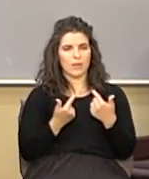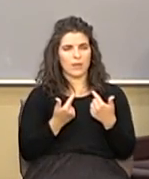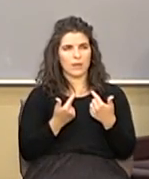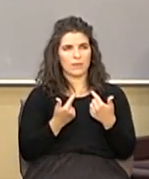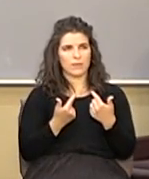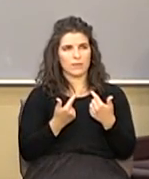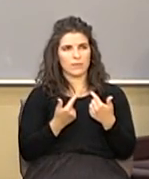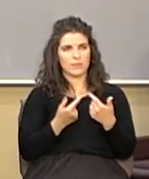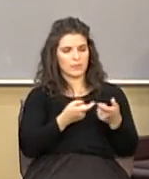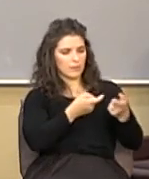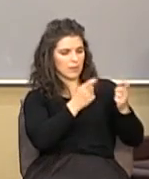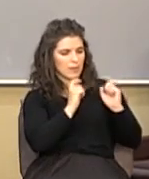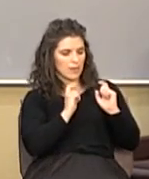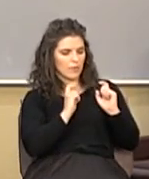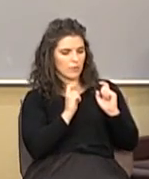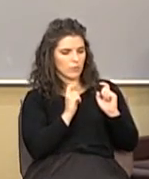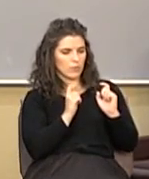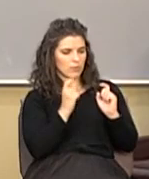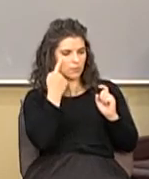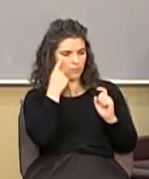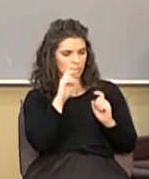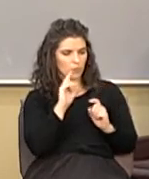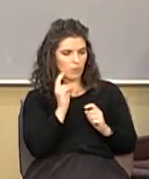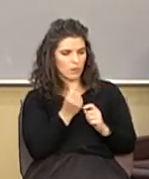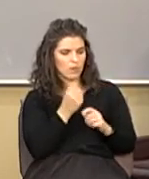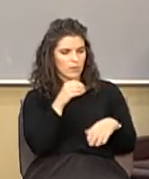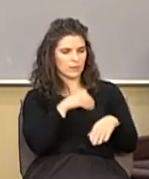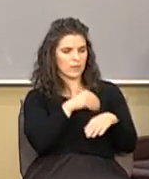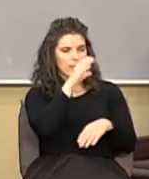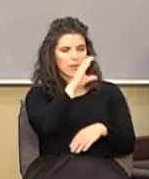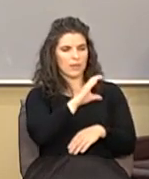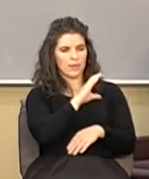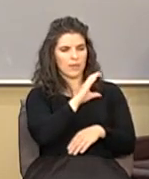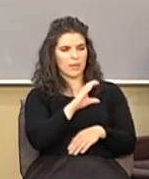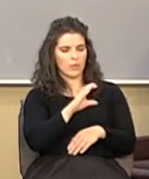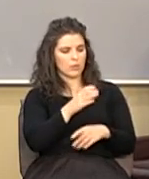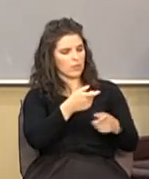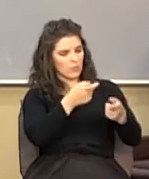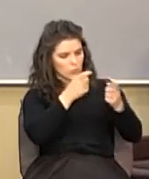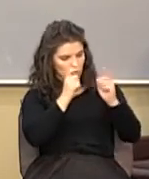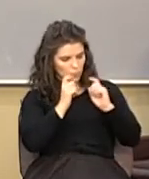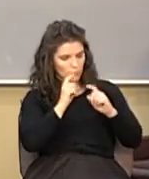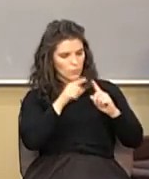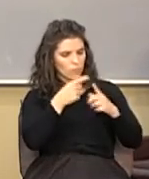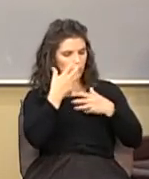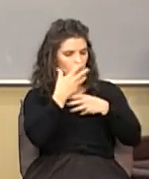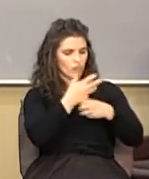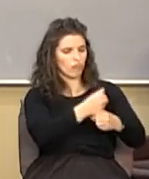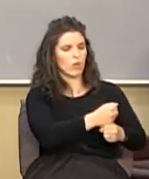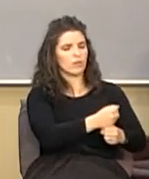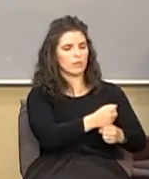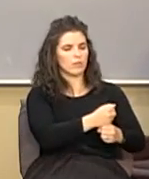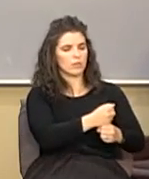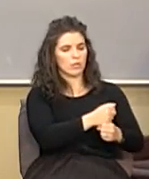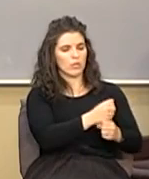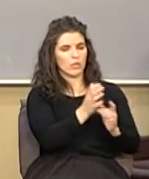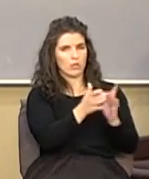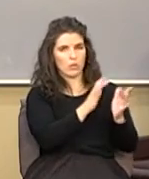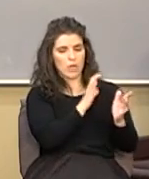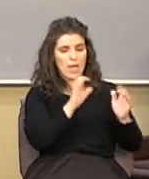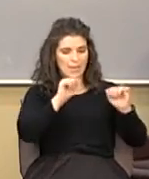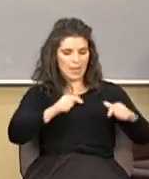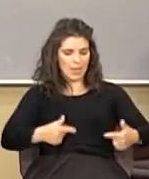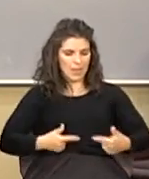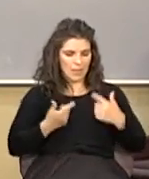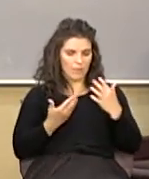he gave his life to us for us at Calvary so he could give his life to us when we trusted him so he then he could live his life through us as we